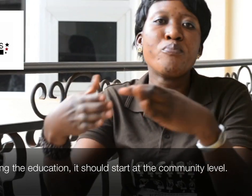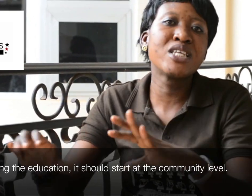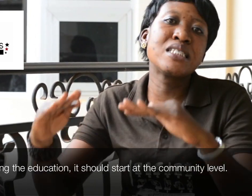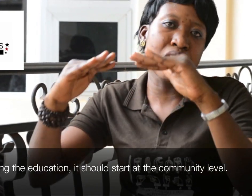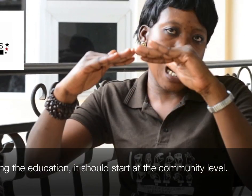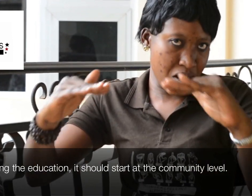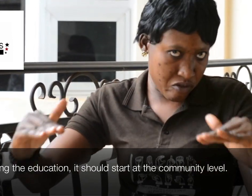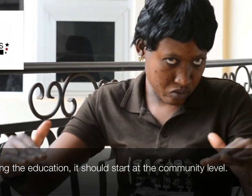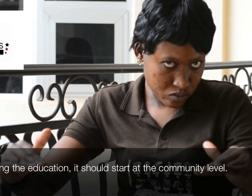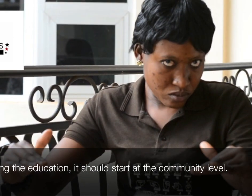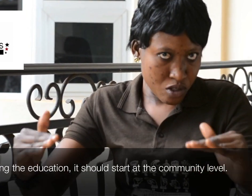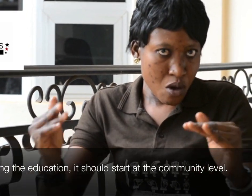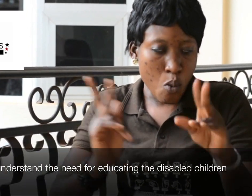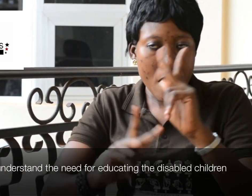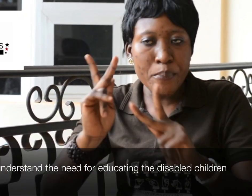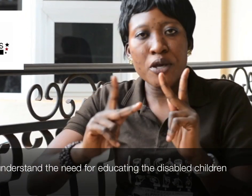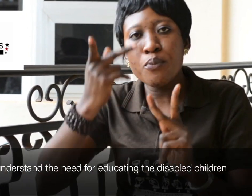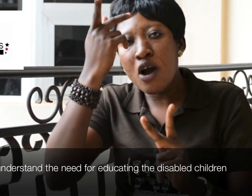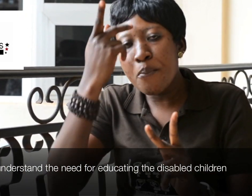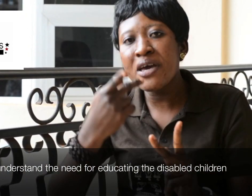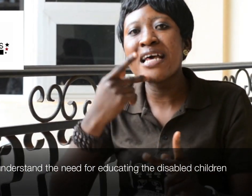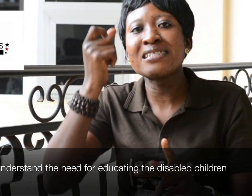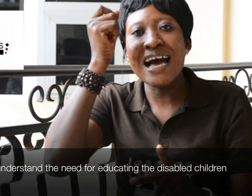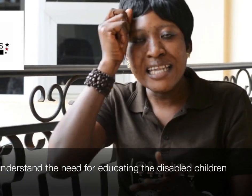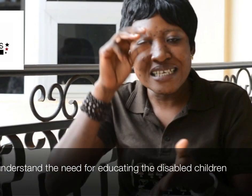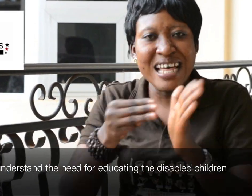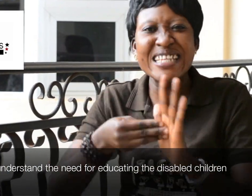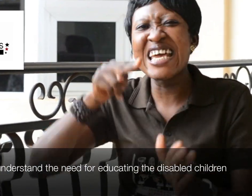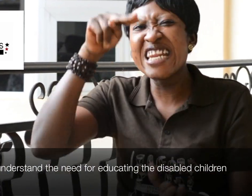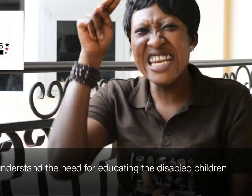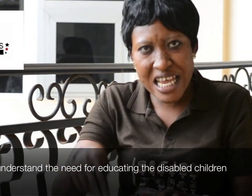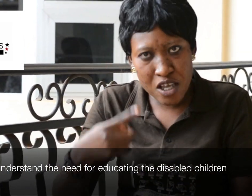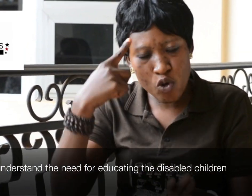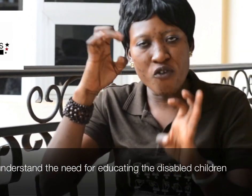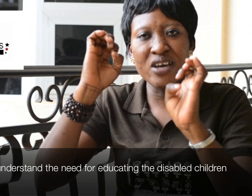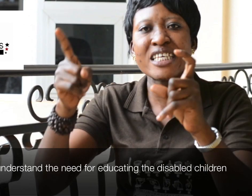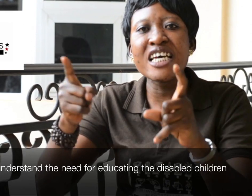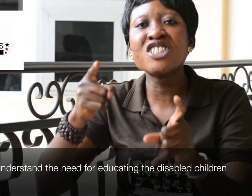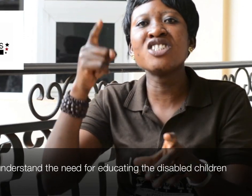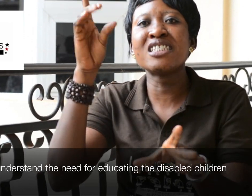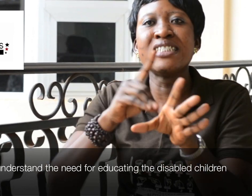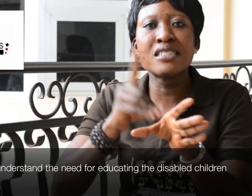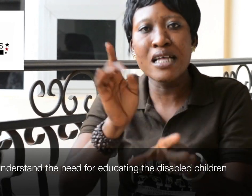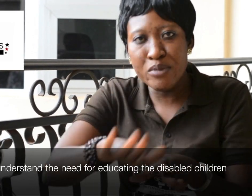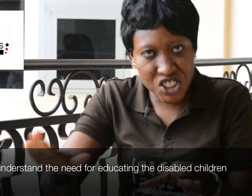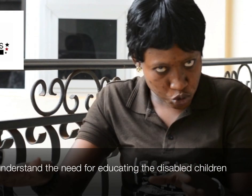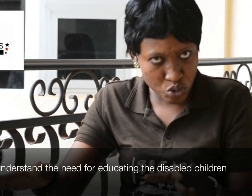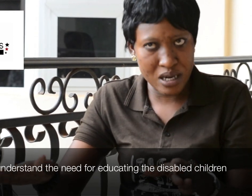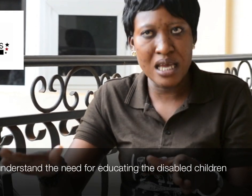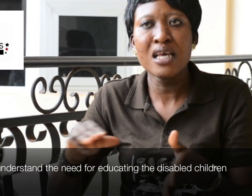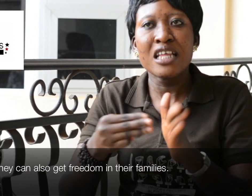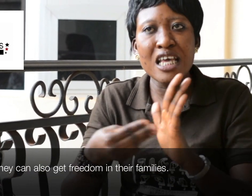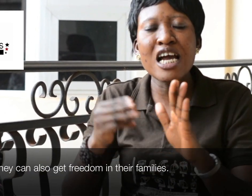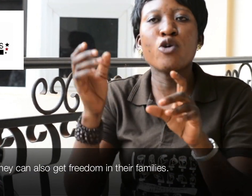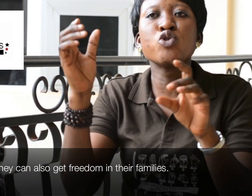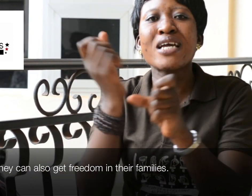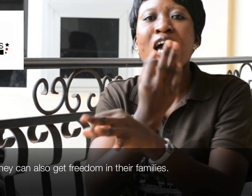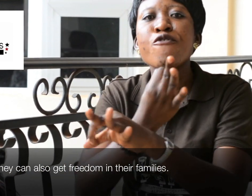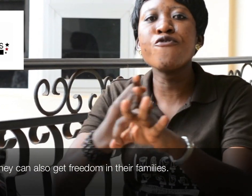community level. When people, parents understand the need of education for disabled children, they can also get